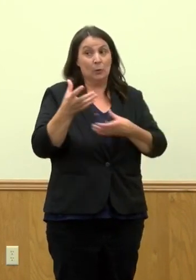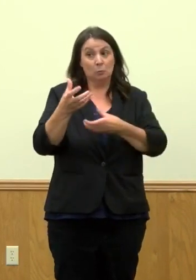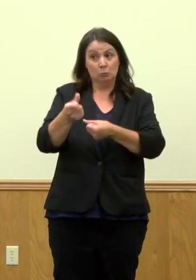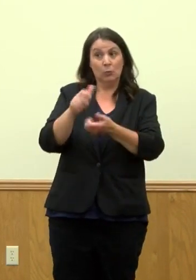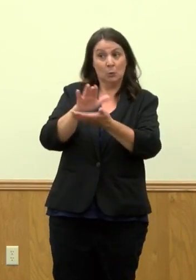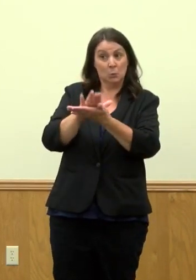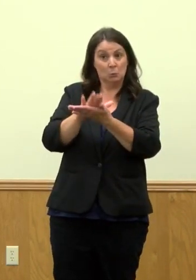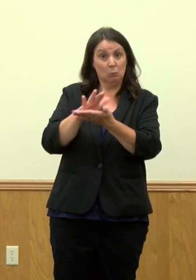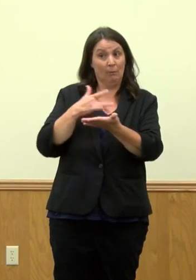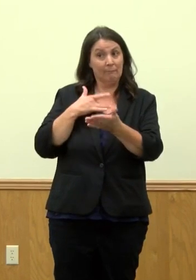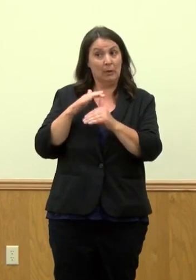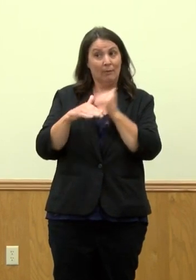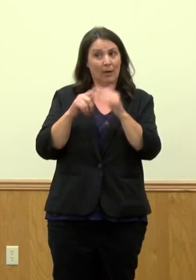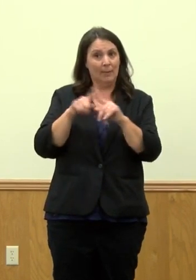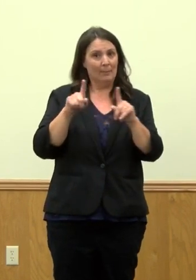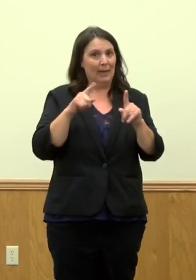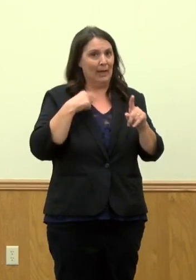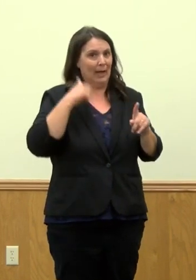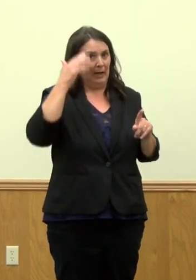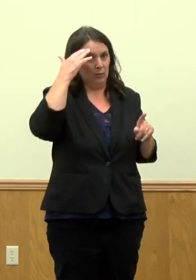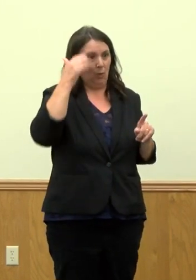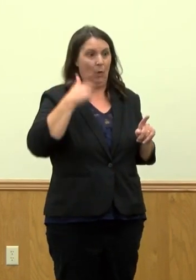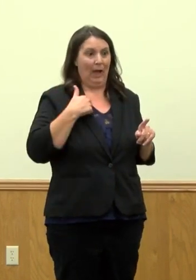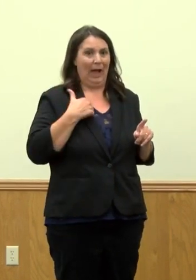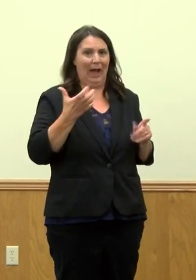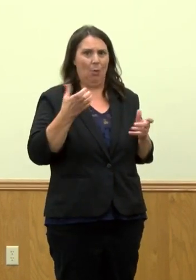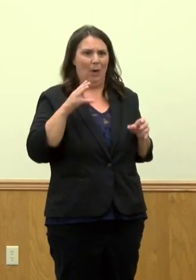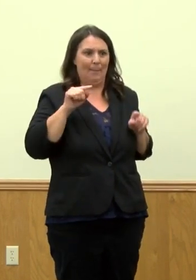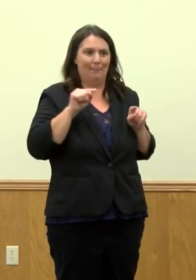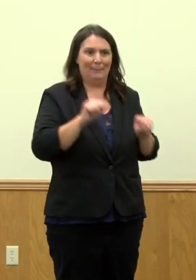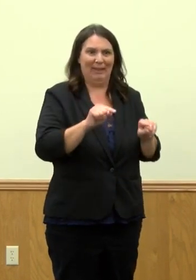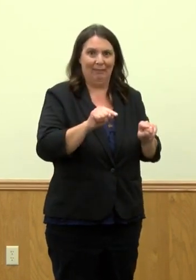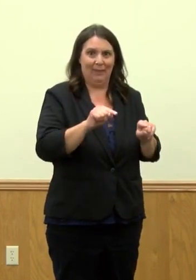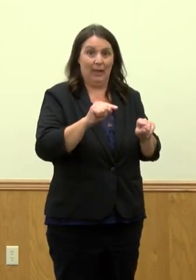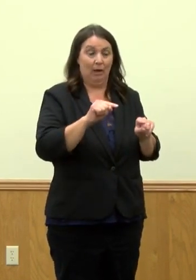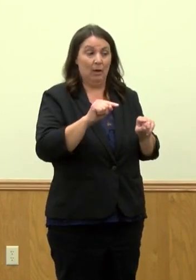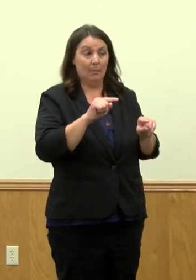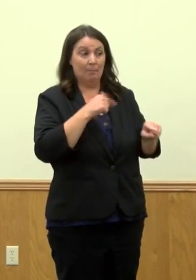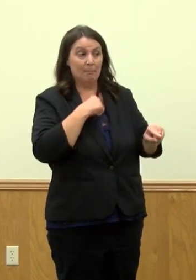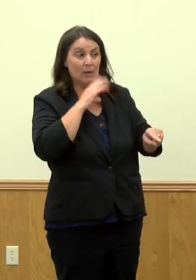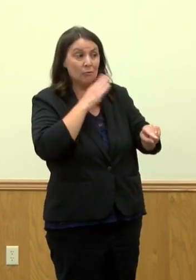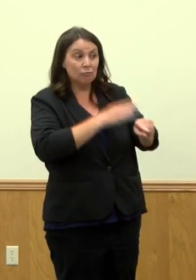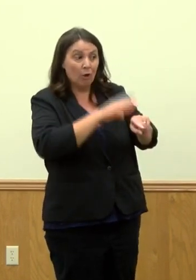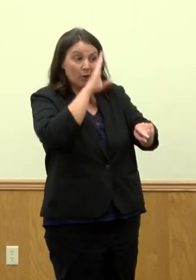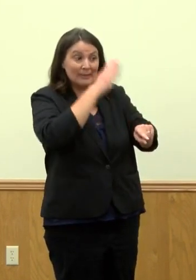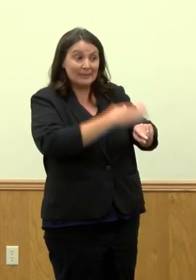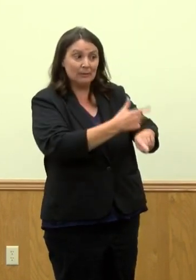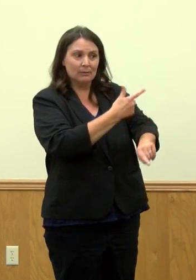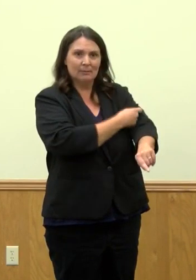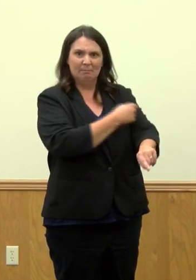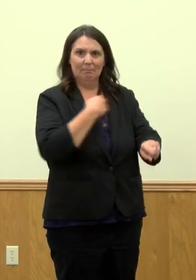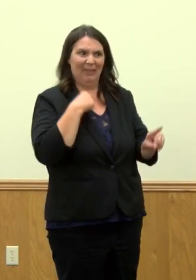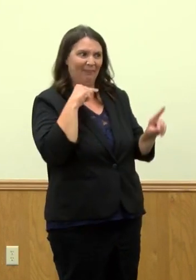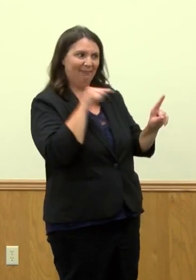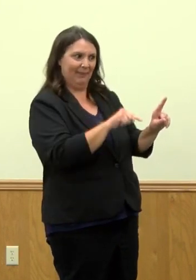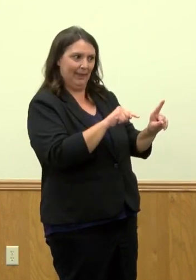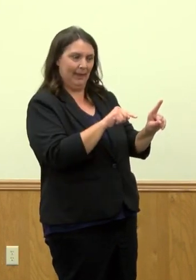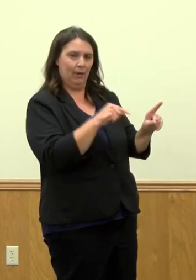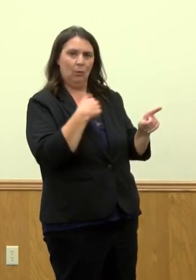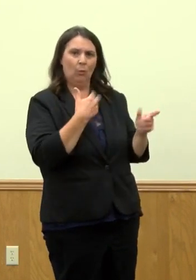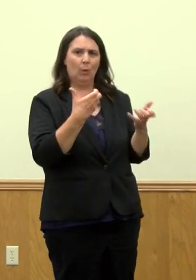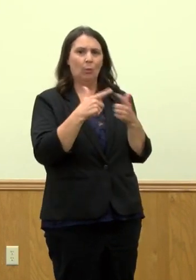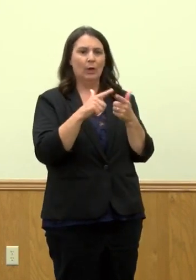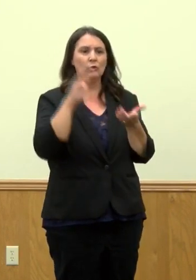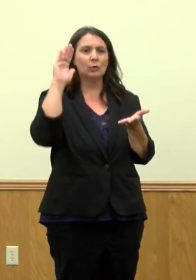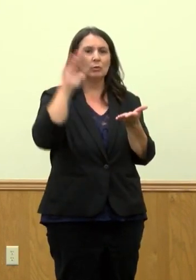comfortable with my school. I also recognize that I want to be present when they're getting their vaccine. So we need to make sure we do anything we can to decrease